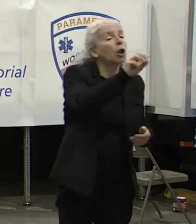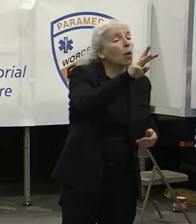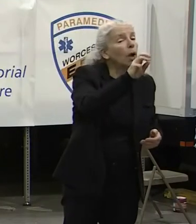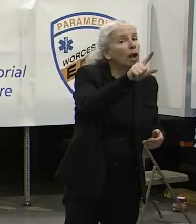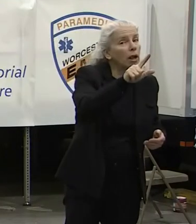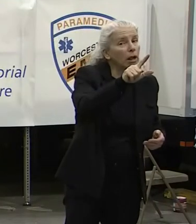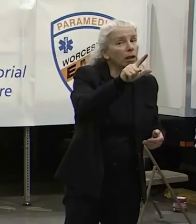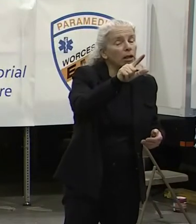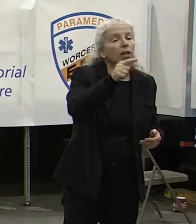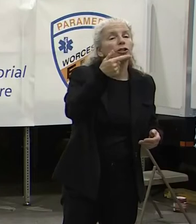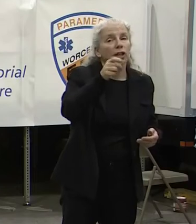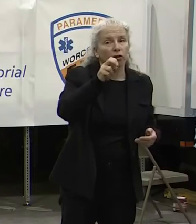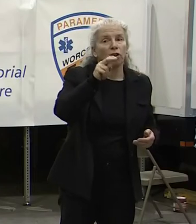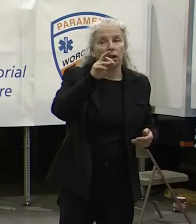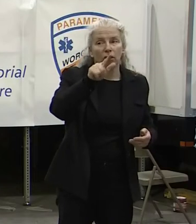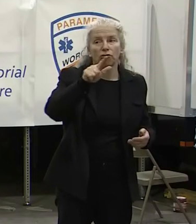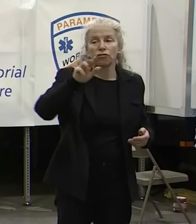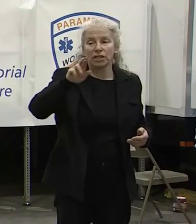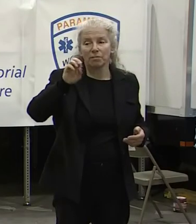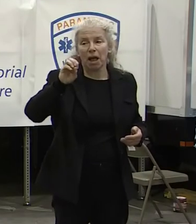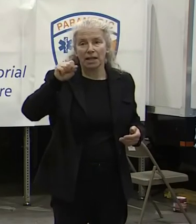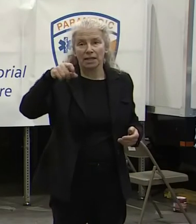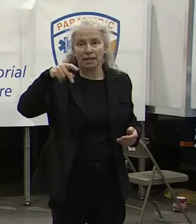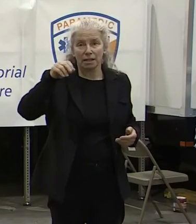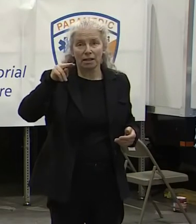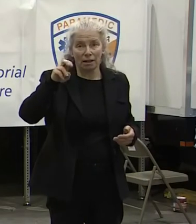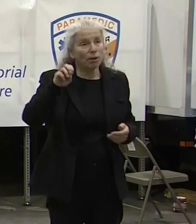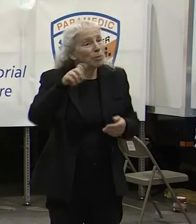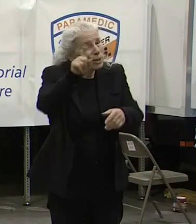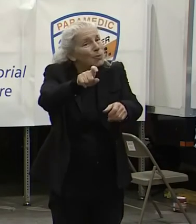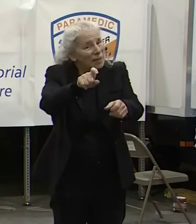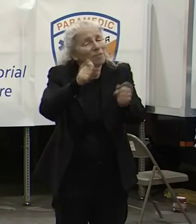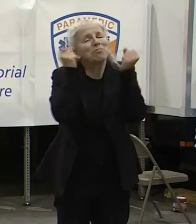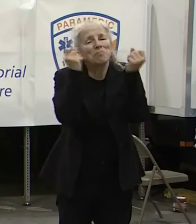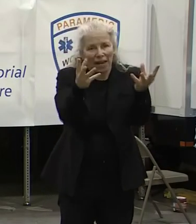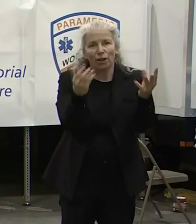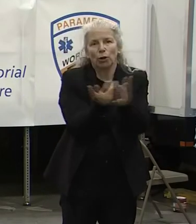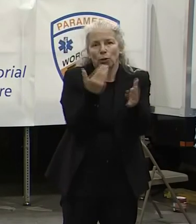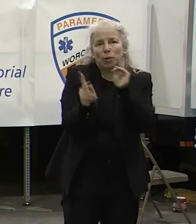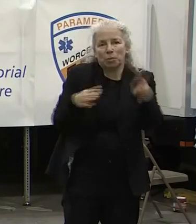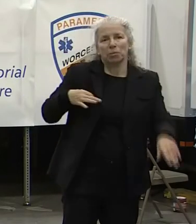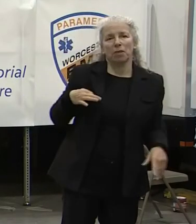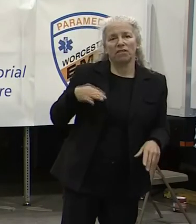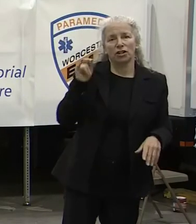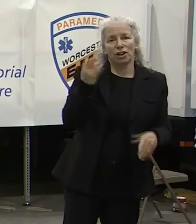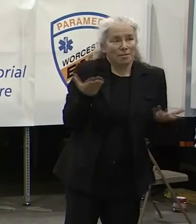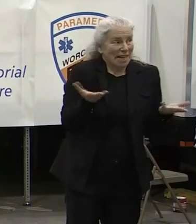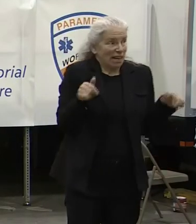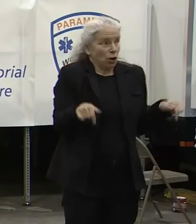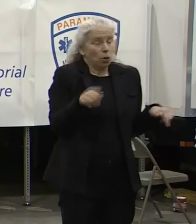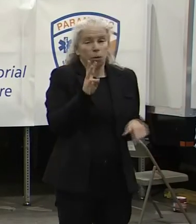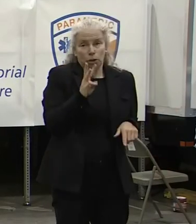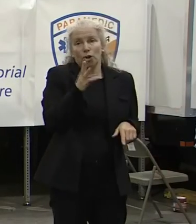positions that need to be filled, both here in Worcester and our additional field site coming in Lowell later this month.